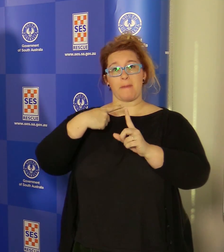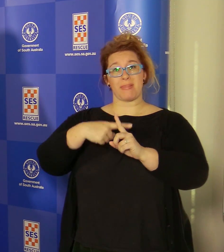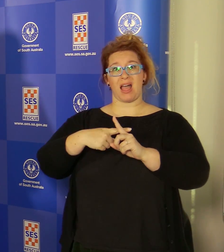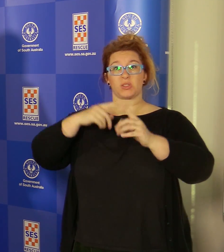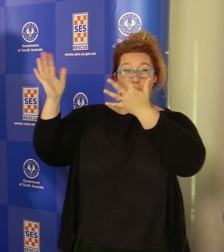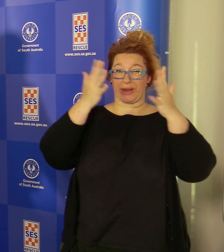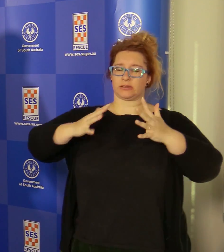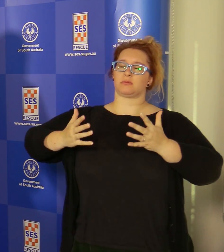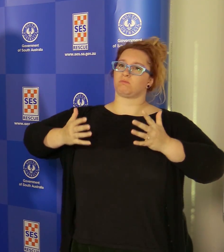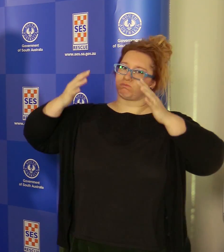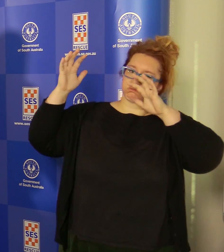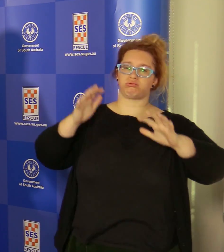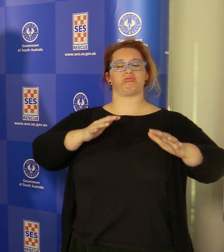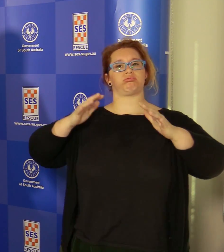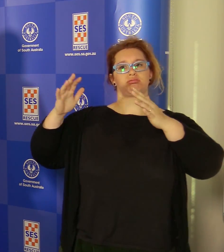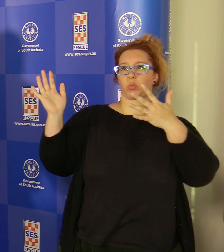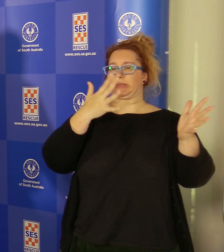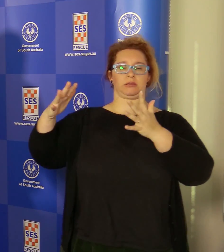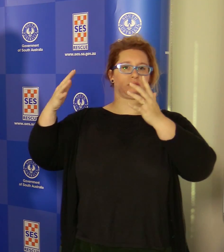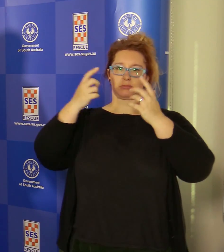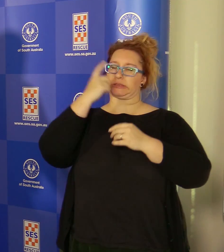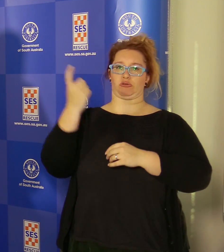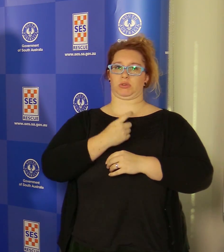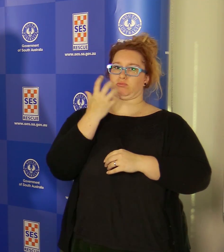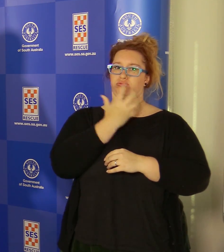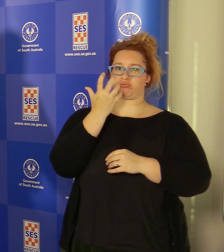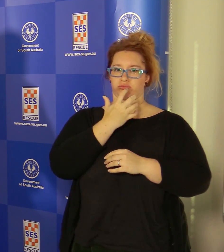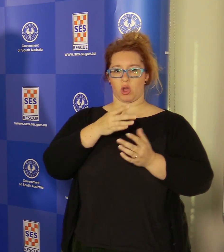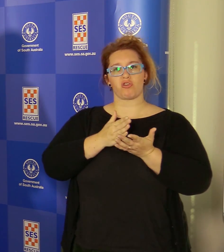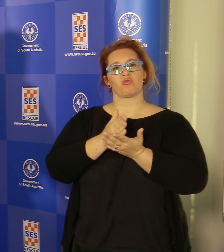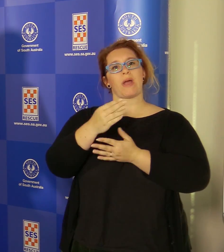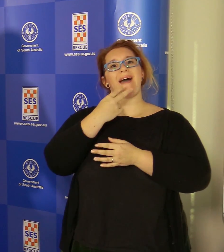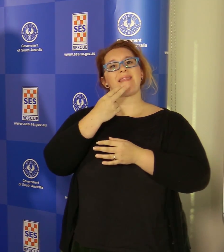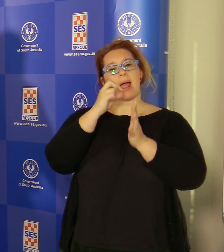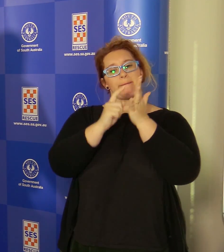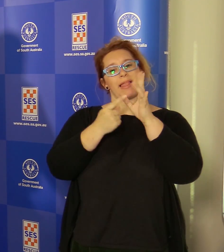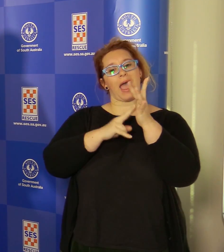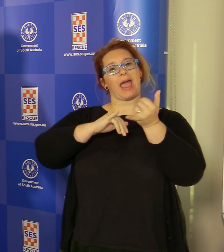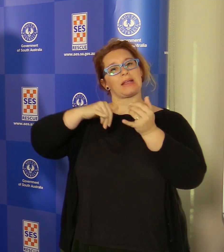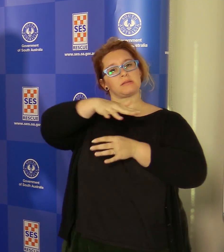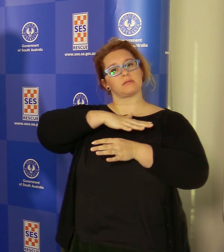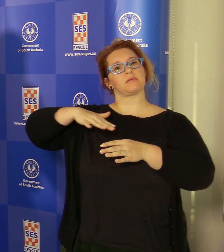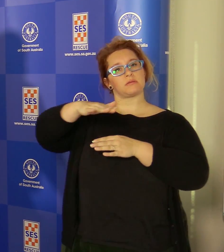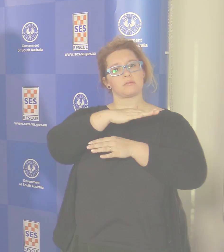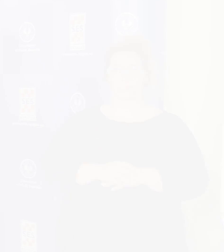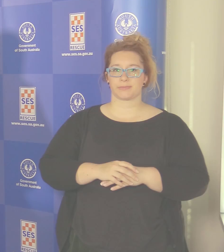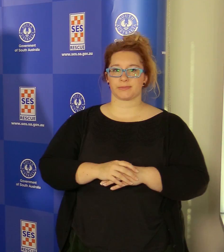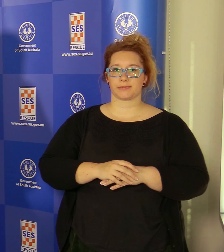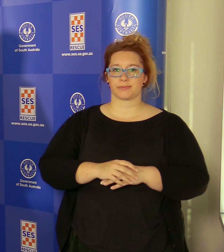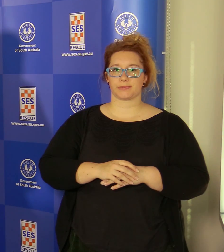through a lot of those areas including the Adelaide Plains and the larger South Australian coastline. You're right,